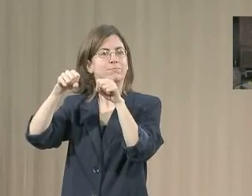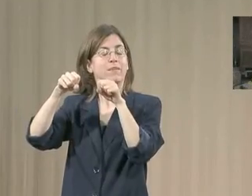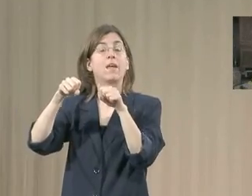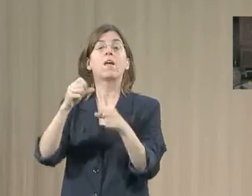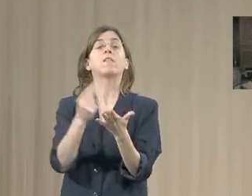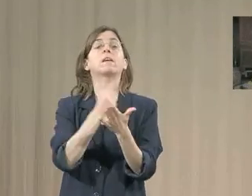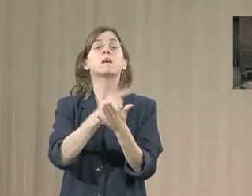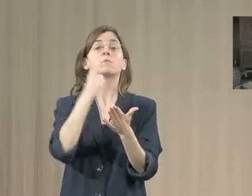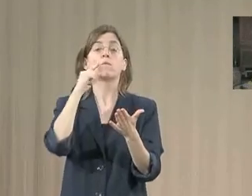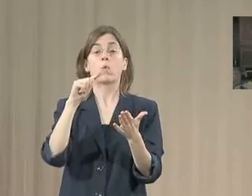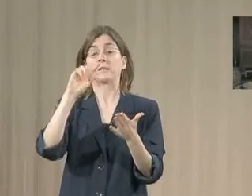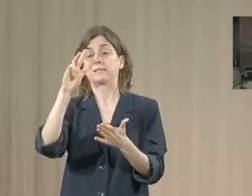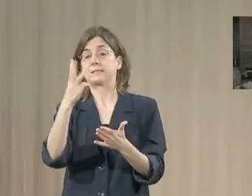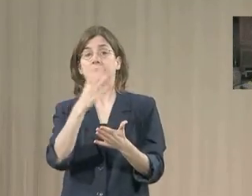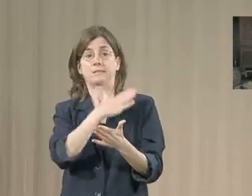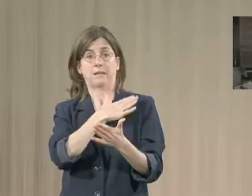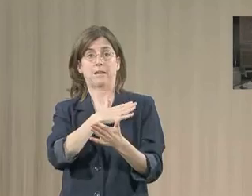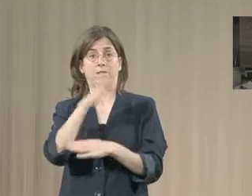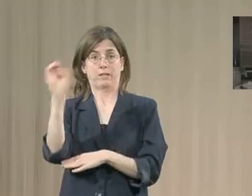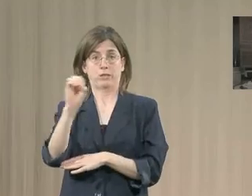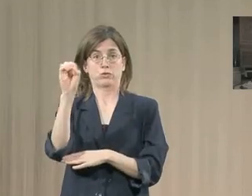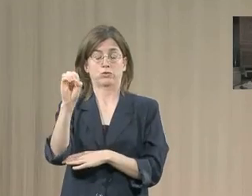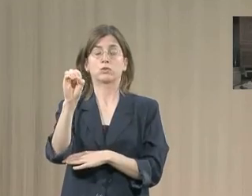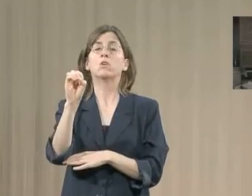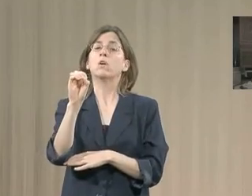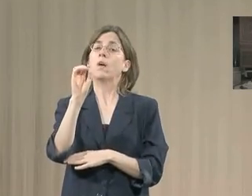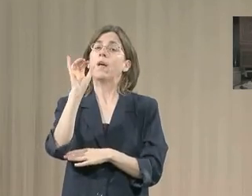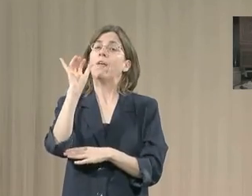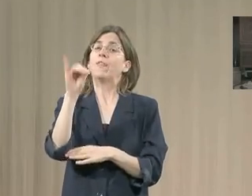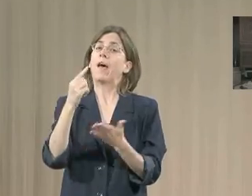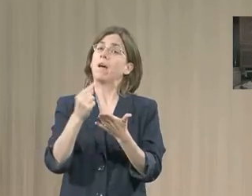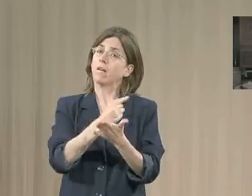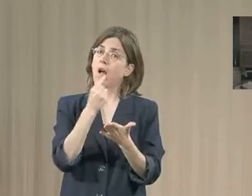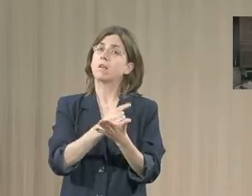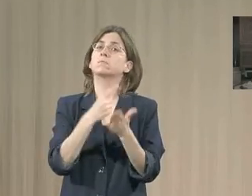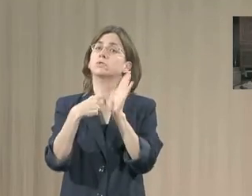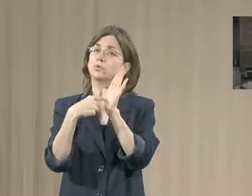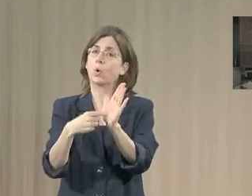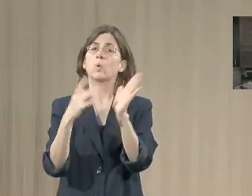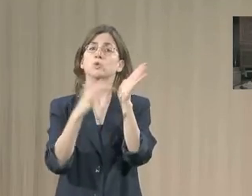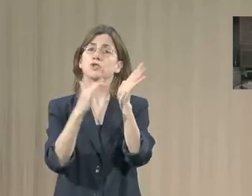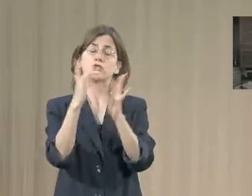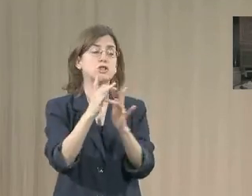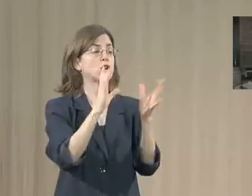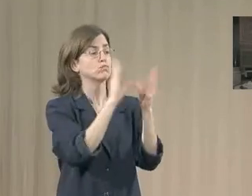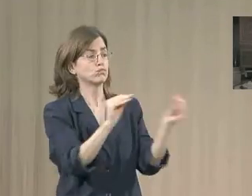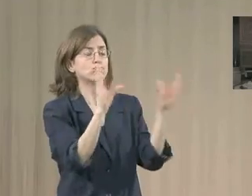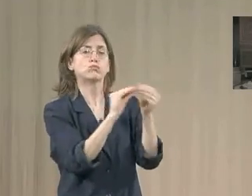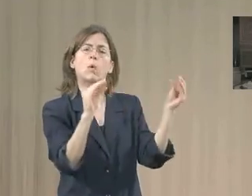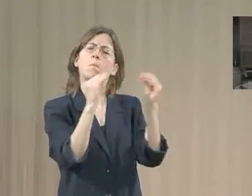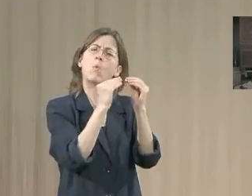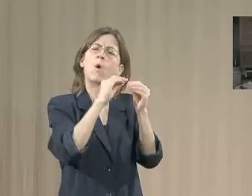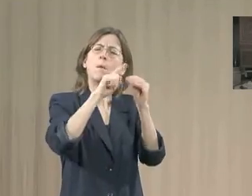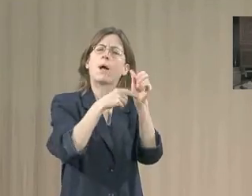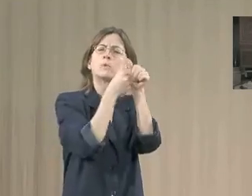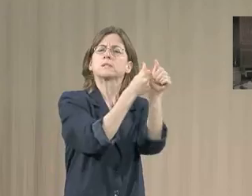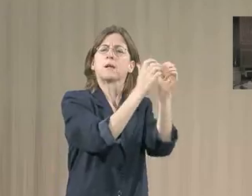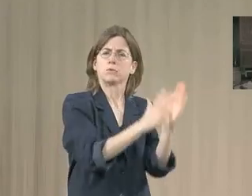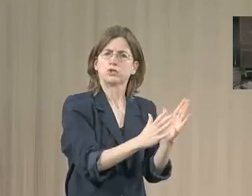Easter presents Jesus extending his discourses on discipleship. At the conclusion